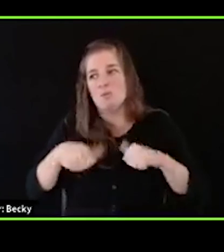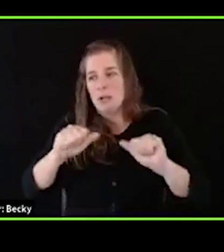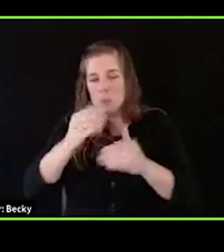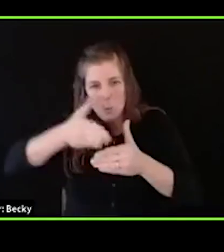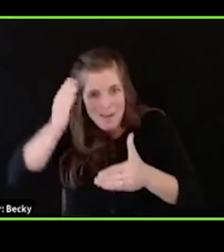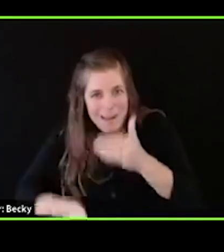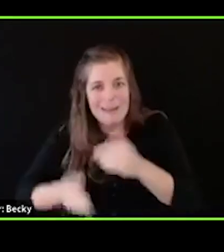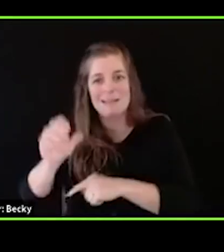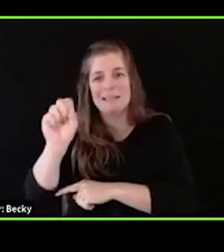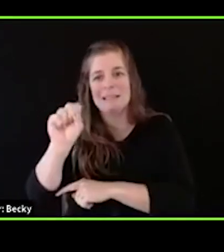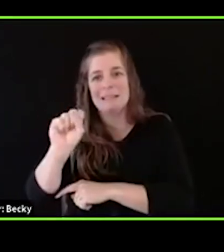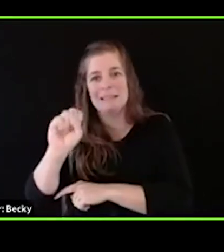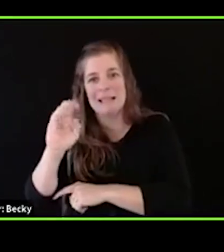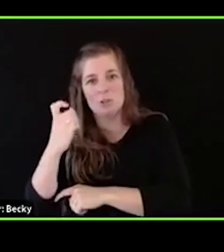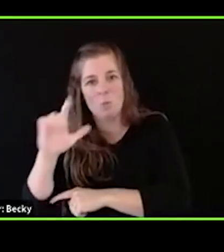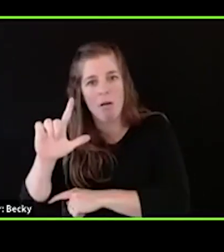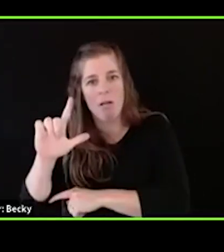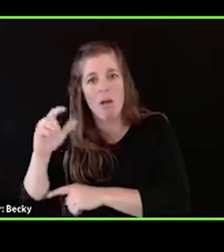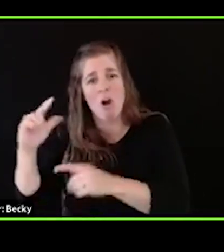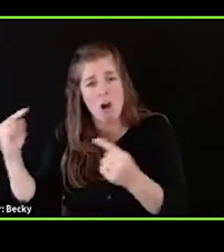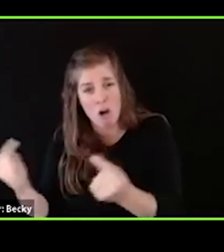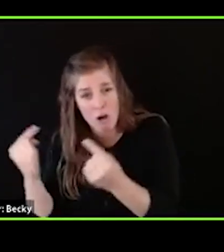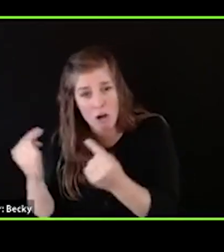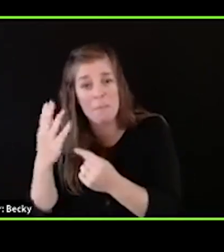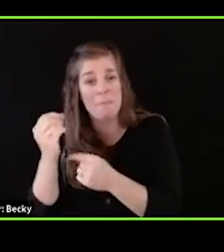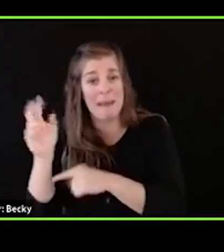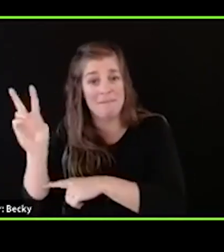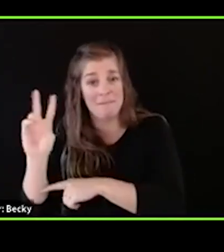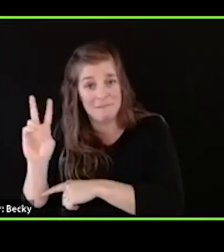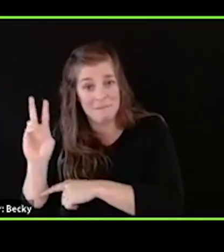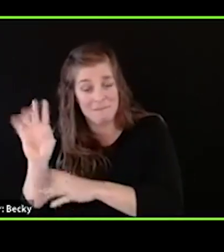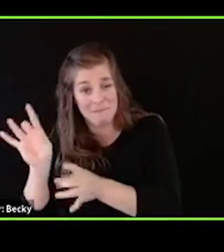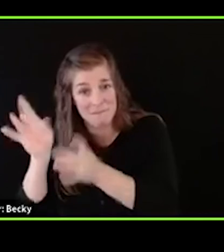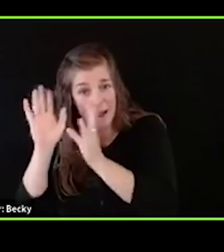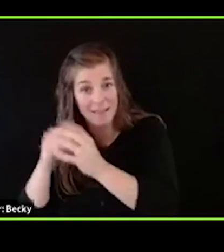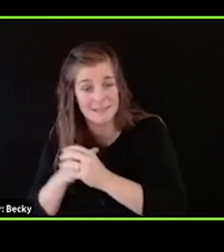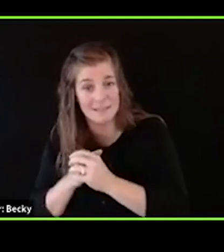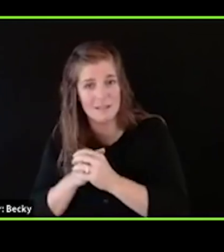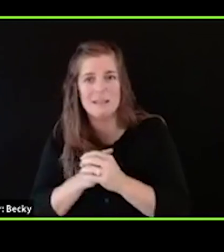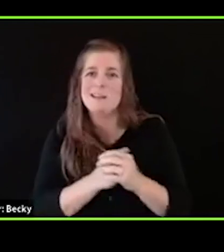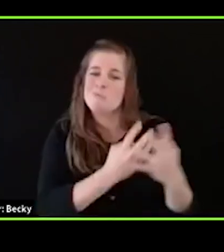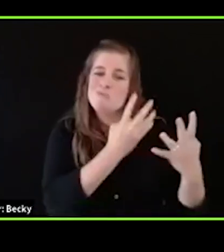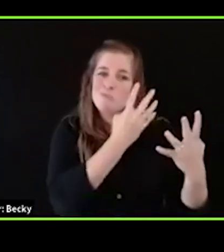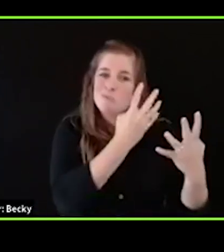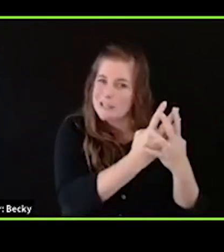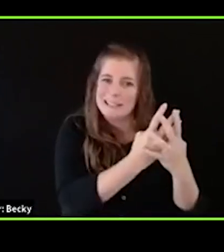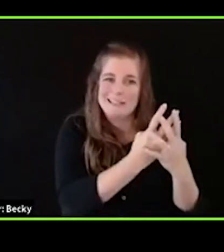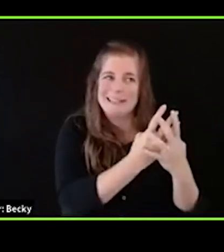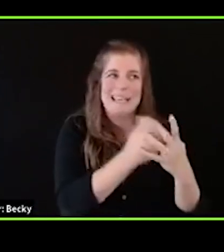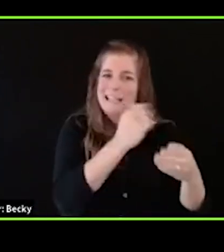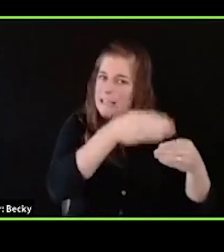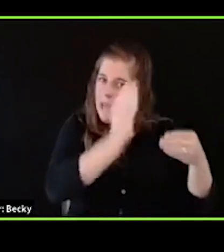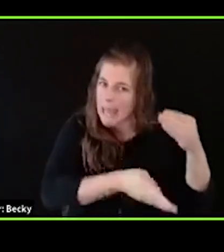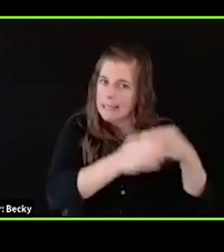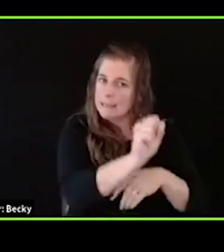harm and violence. And when I came to understand that prison does nothing to end sexual violence, but simply relocates sexual